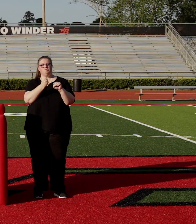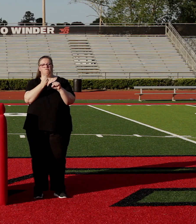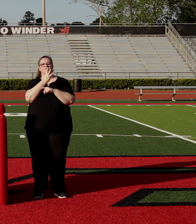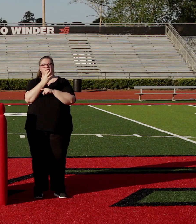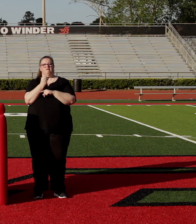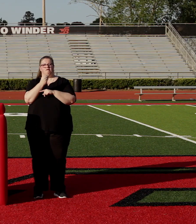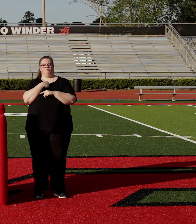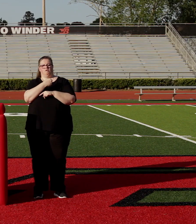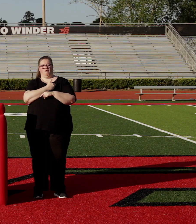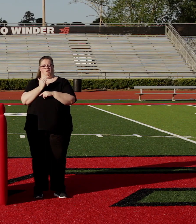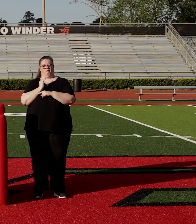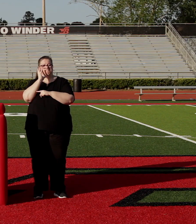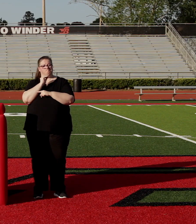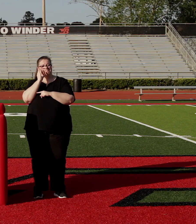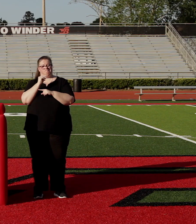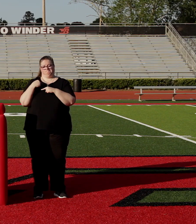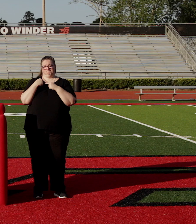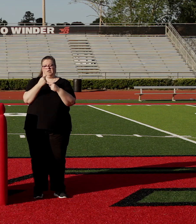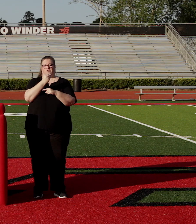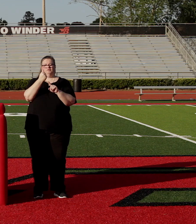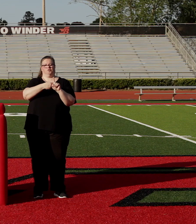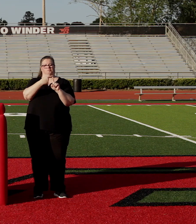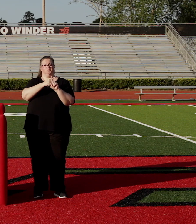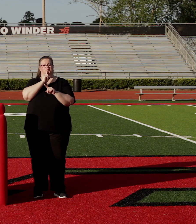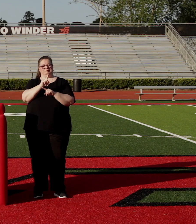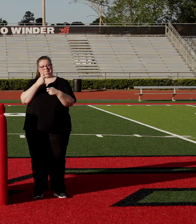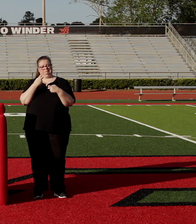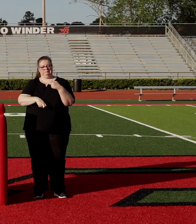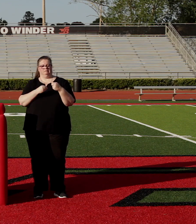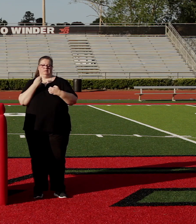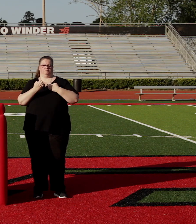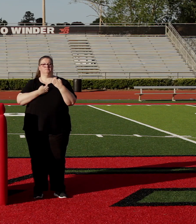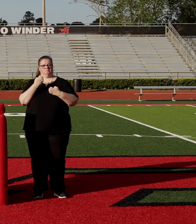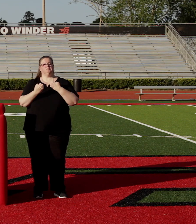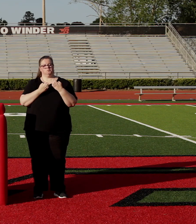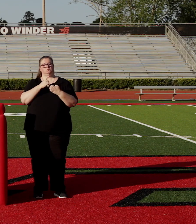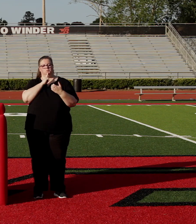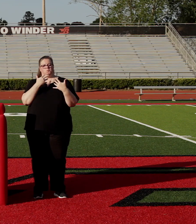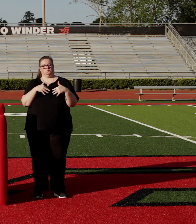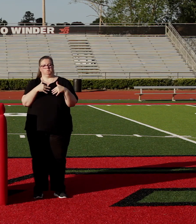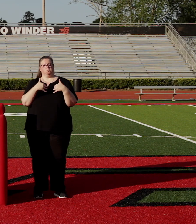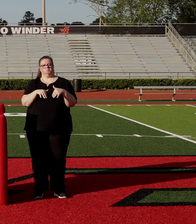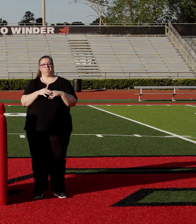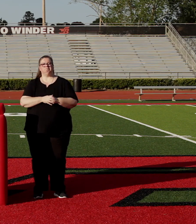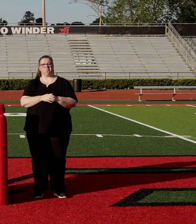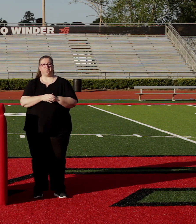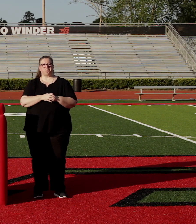circumstances we have all found ourselves in these past few months have been difficult and emotional is an understatement of grand proportions.